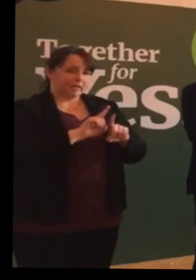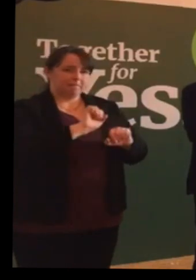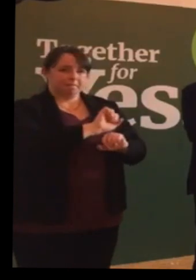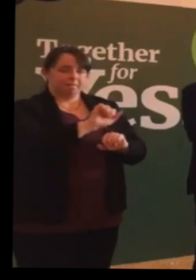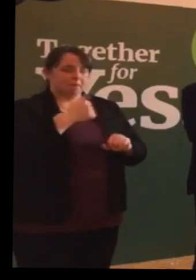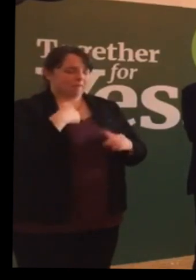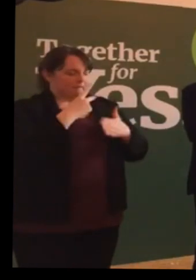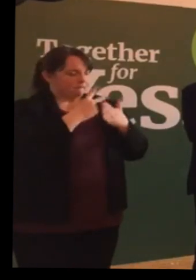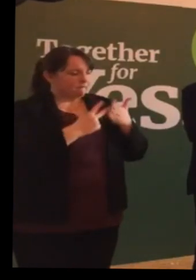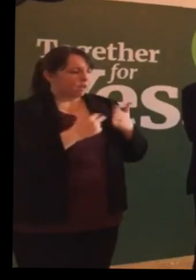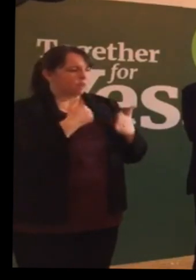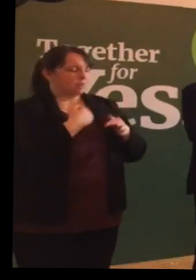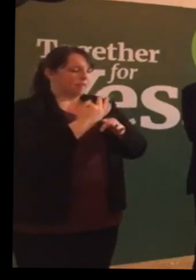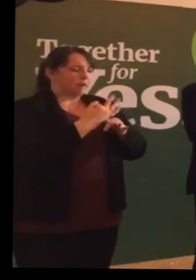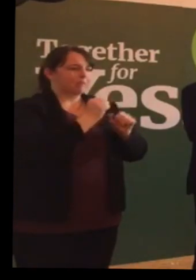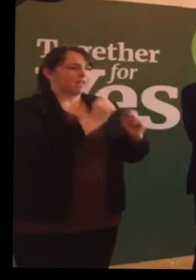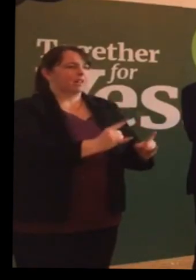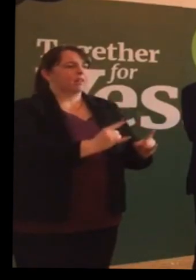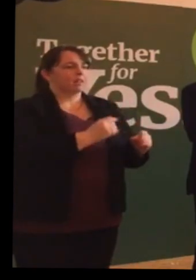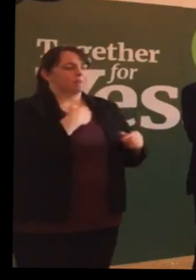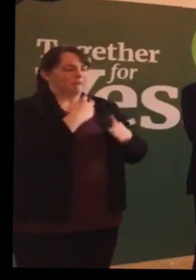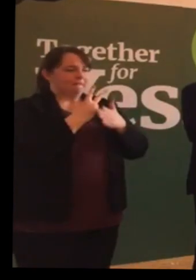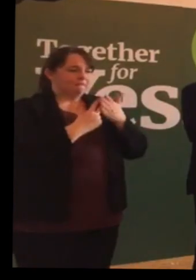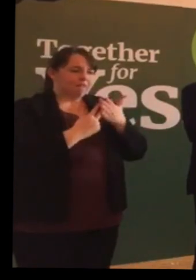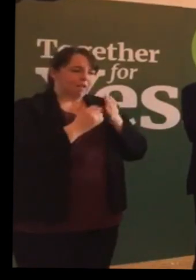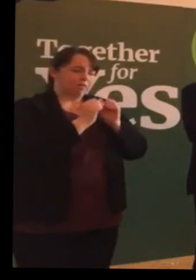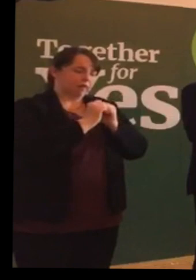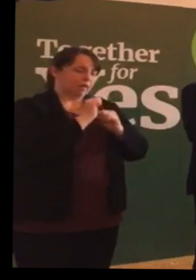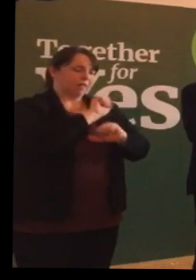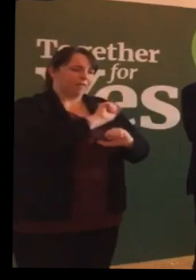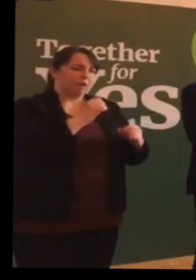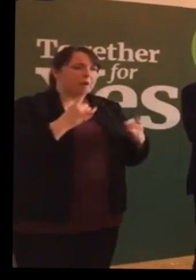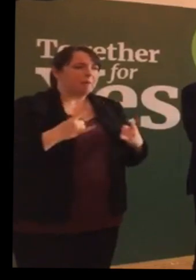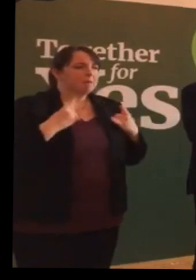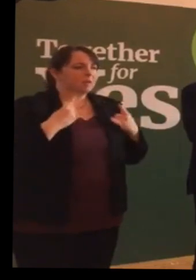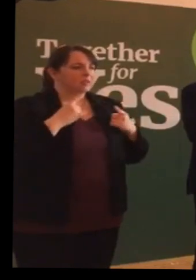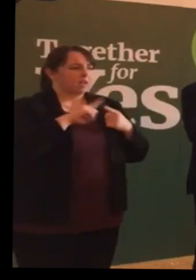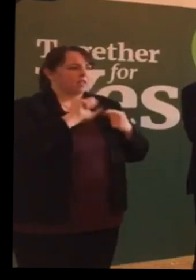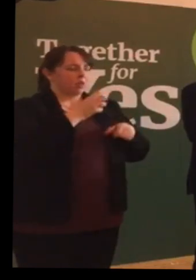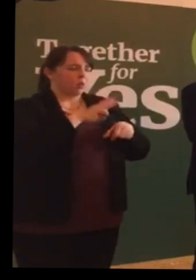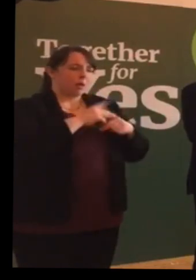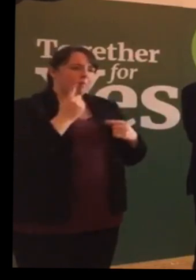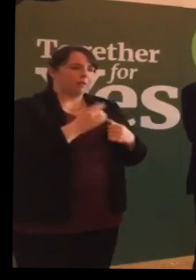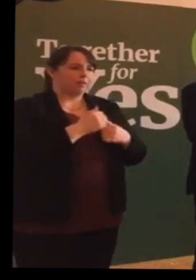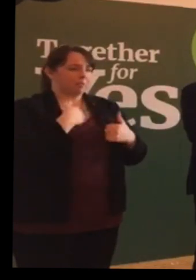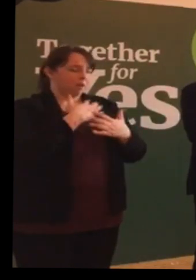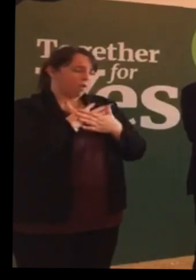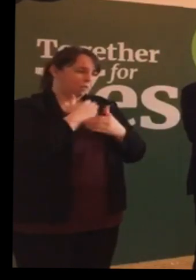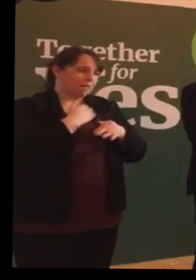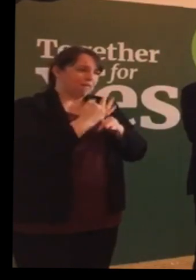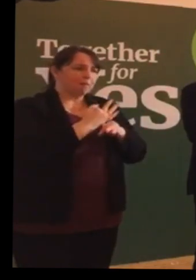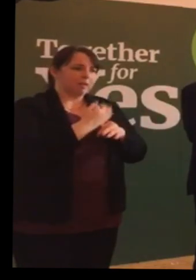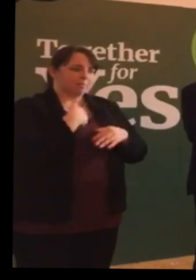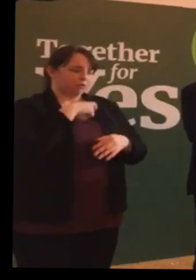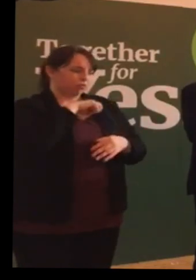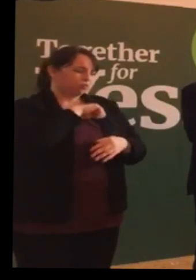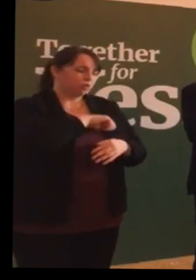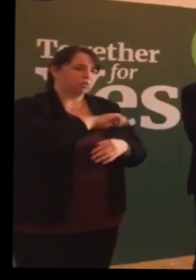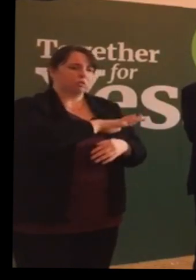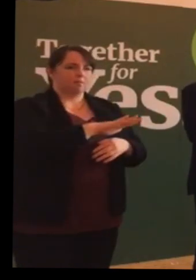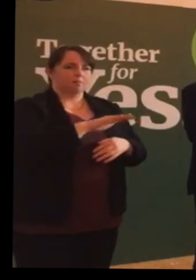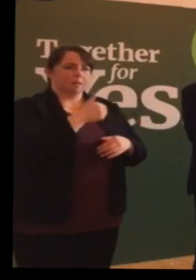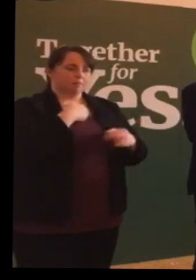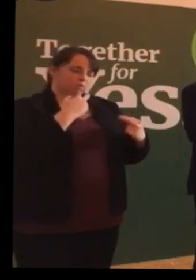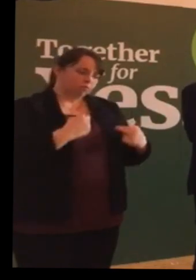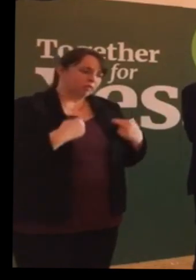their health. I value their happiness and wellbeing. I love them. I trust them. And I respect them.